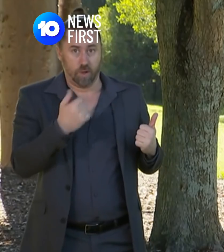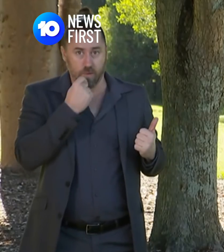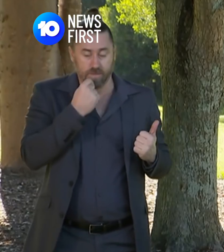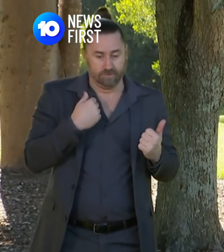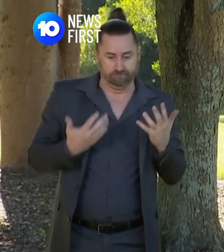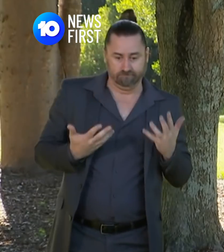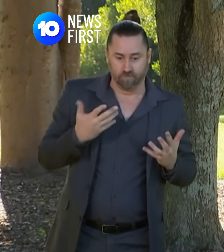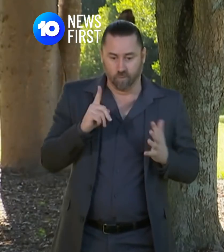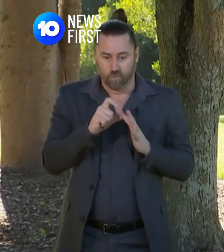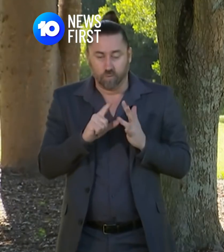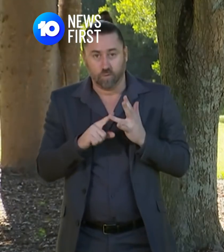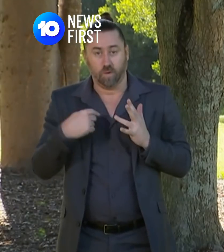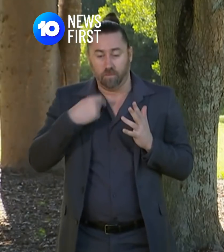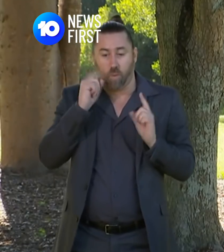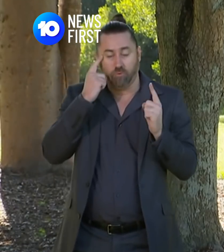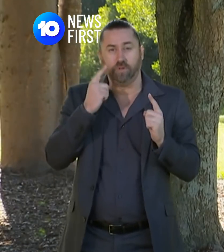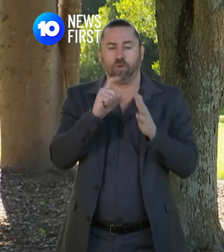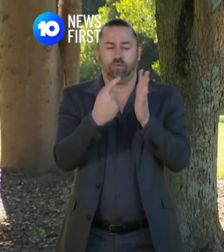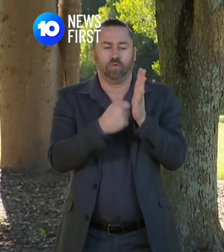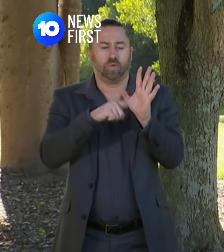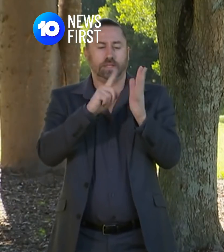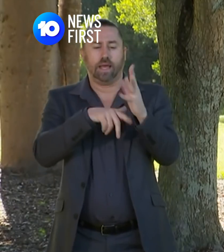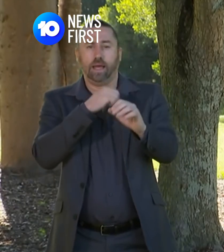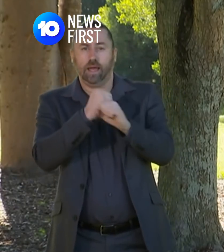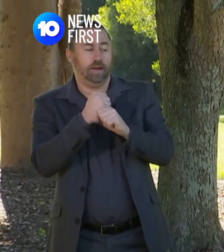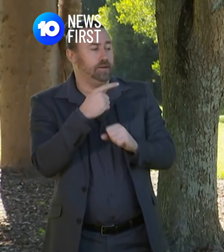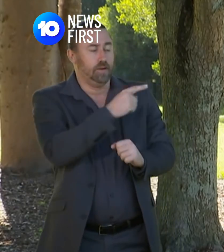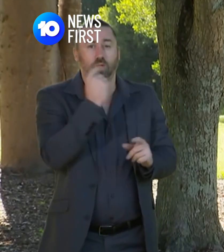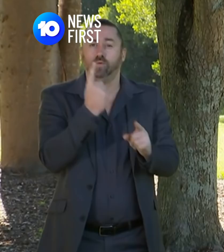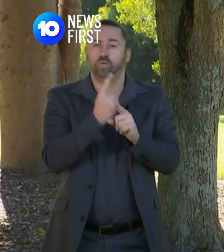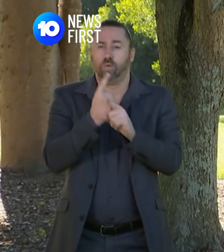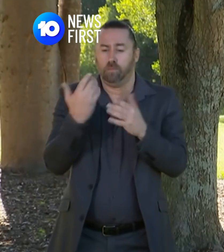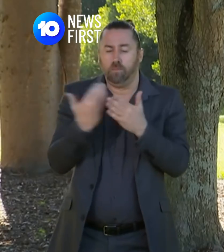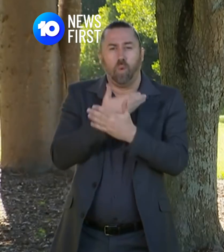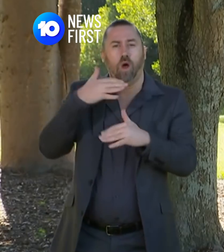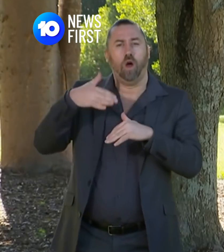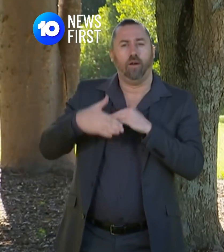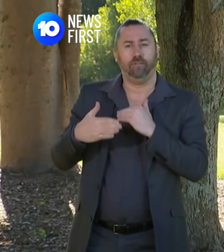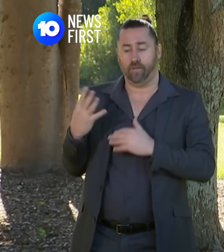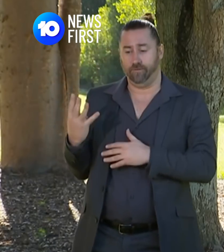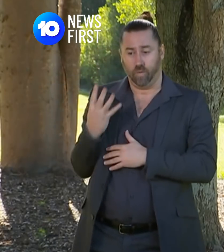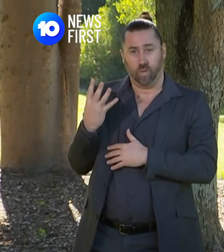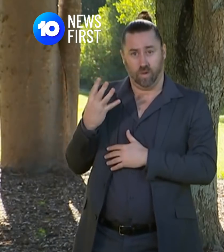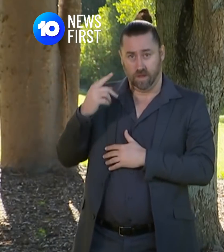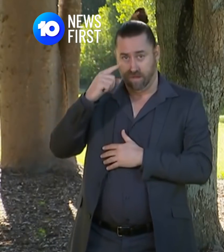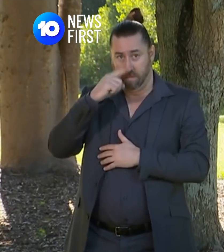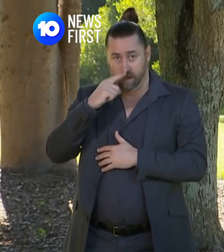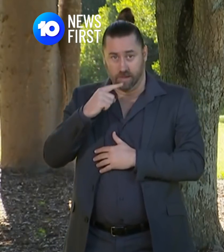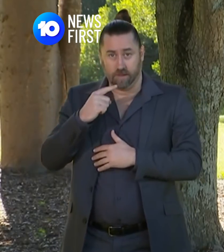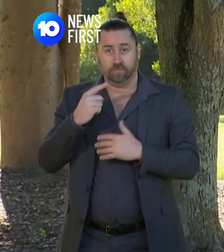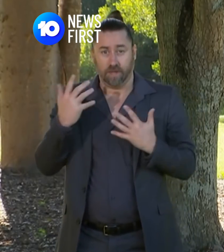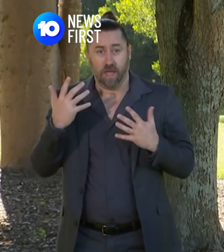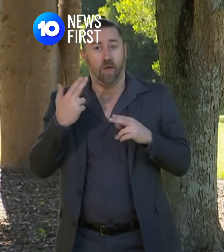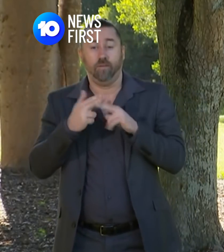concern to me. So Dr Young will go into more detail about these particular cases but what this means